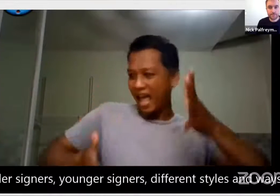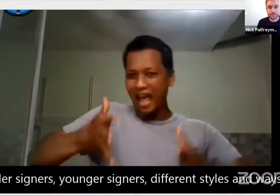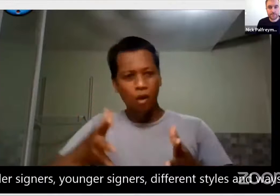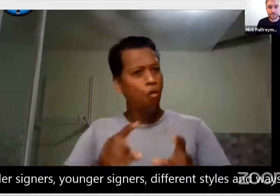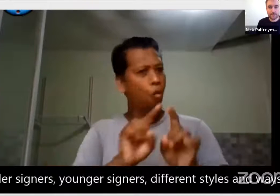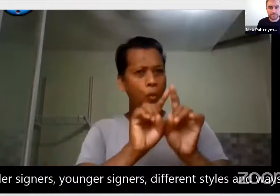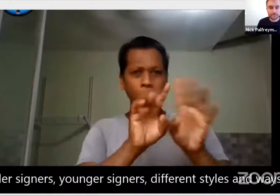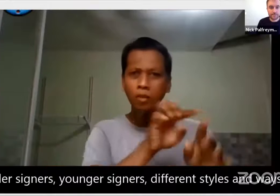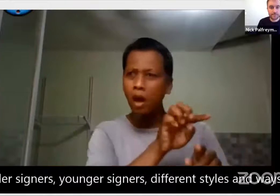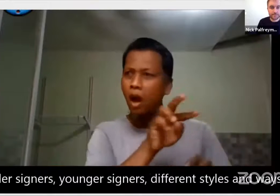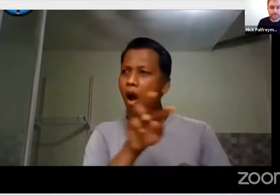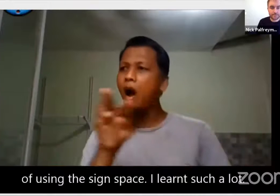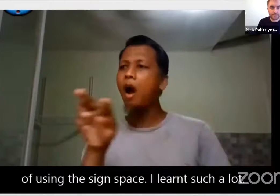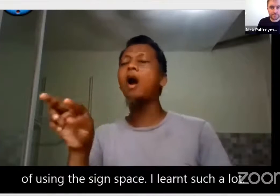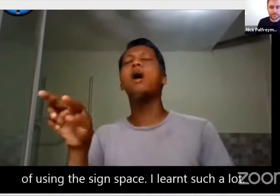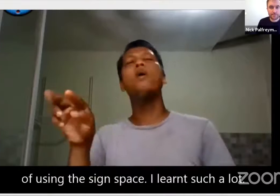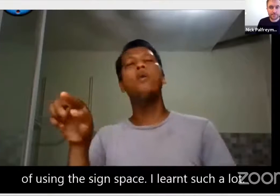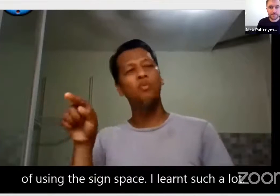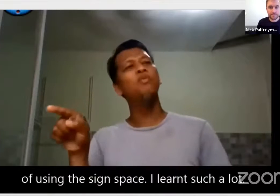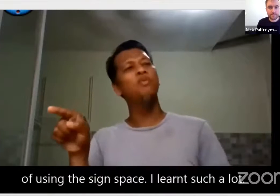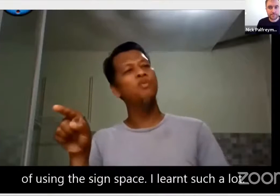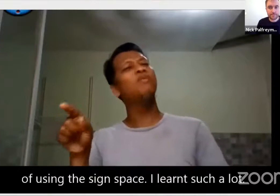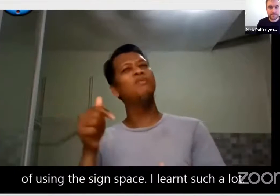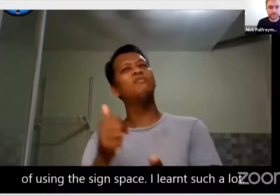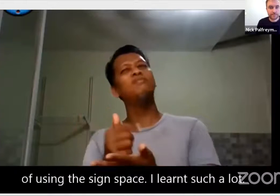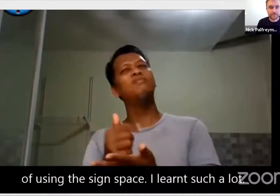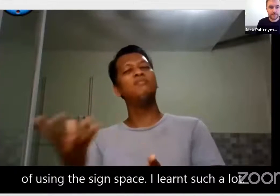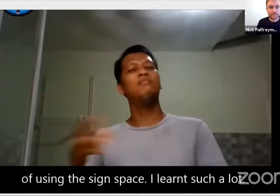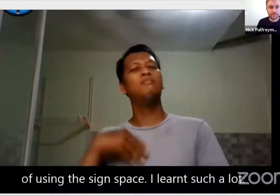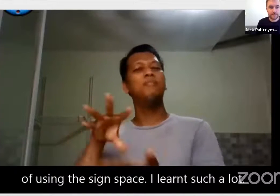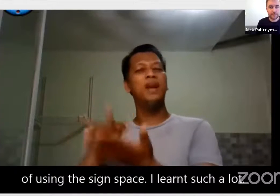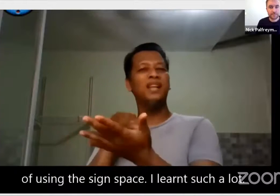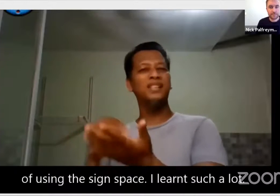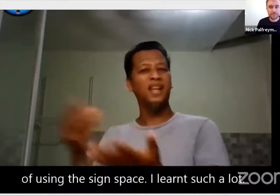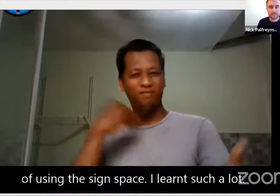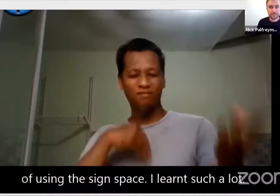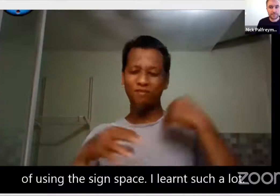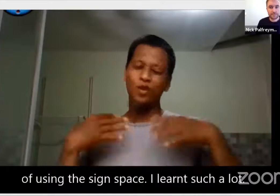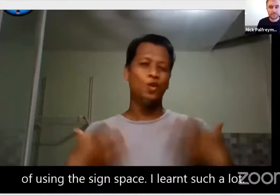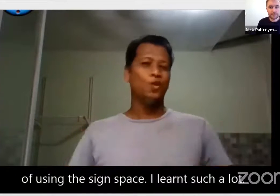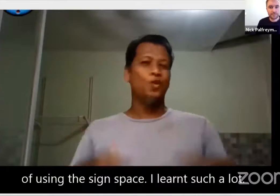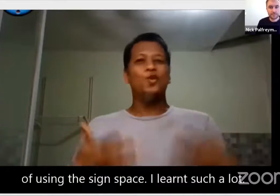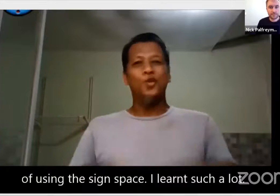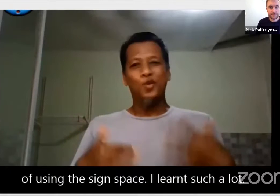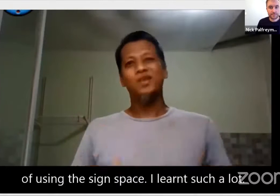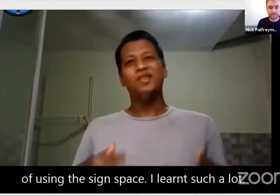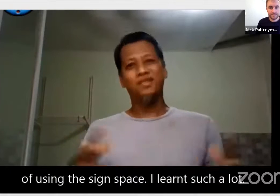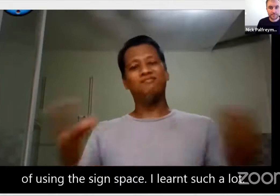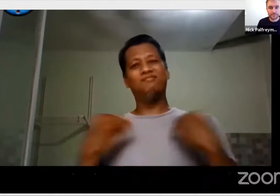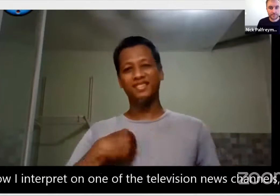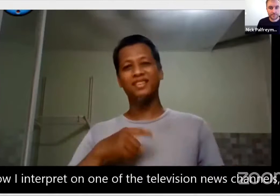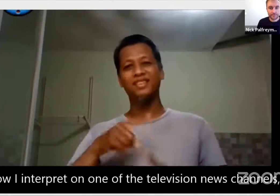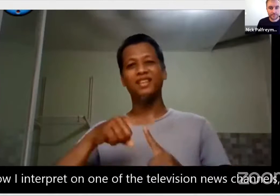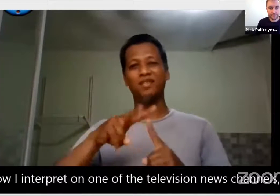Older signers, younger signers, different styles and ways of using the sign space. I learned such a lot.